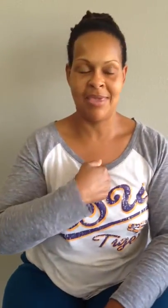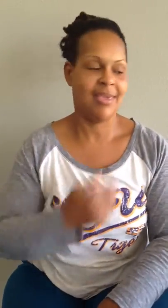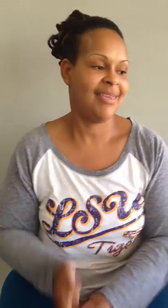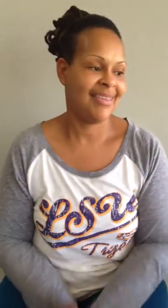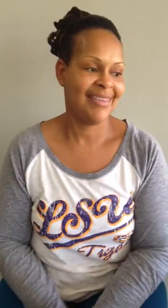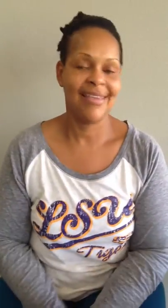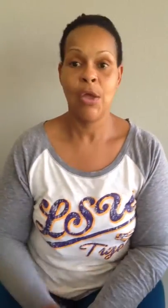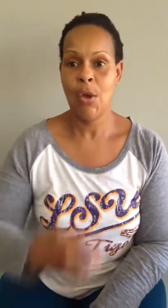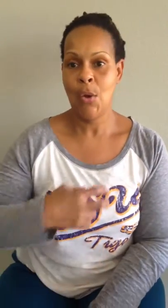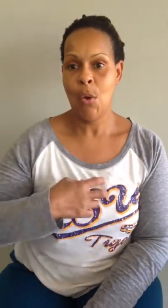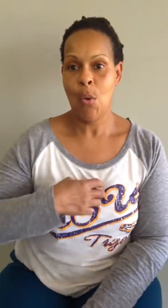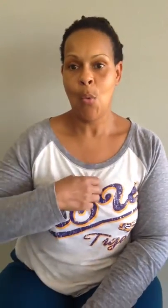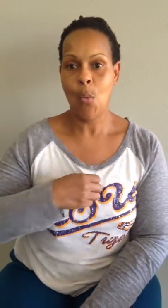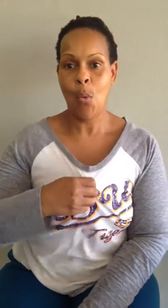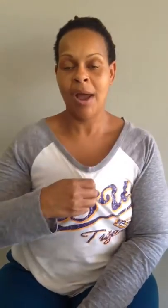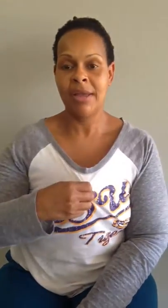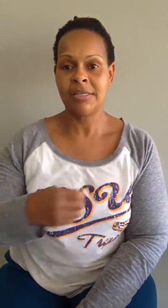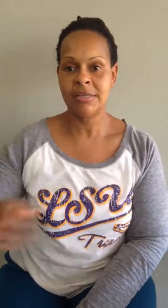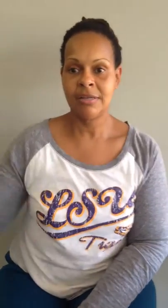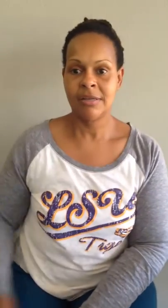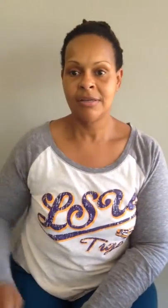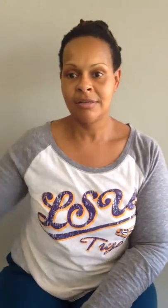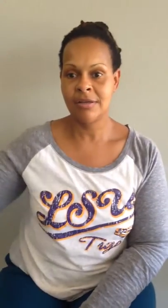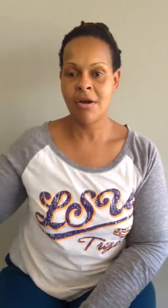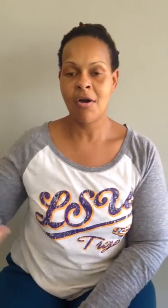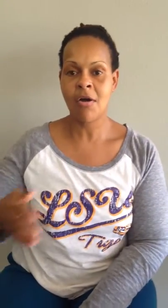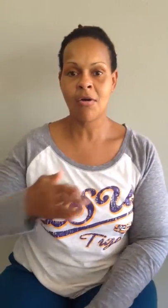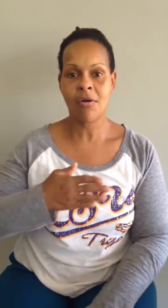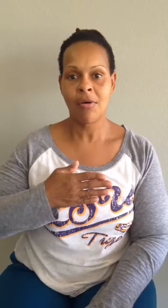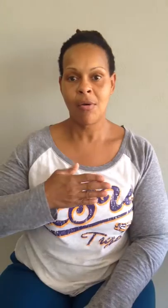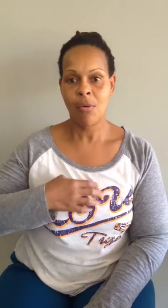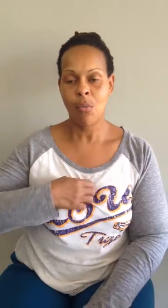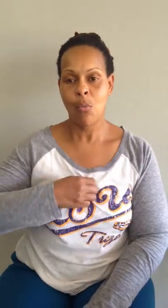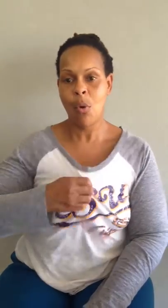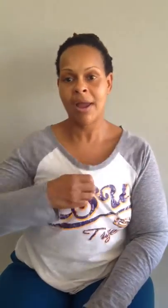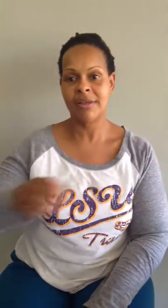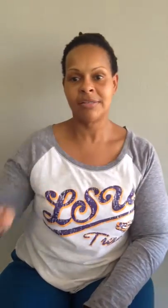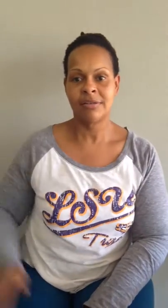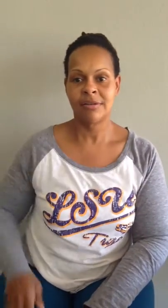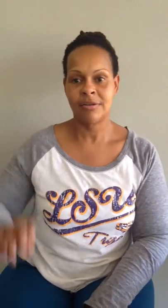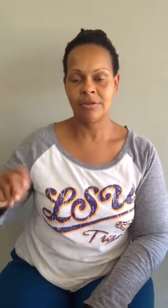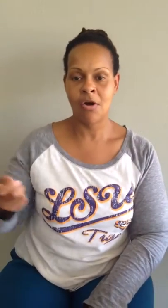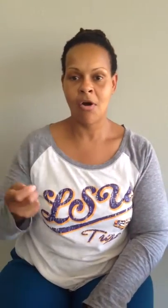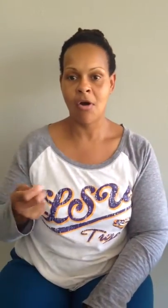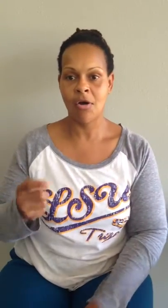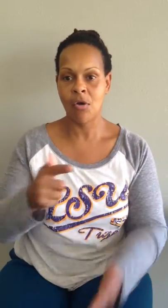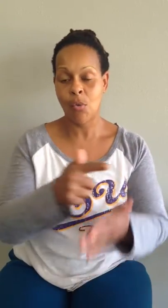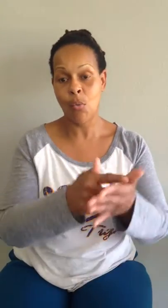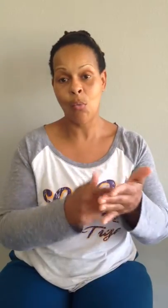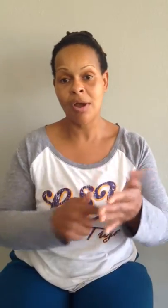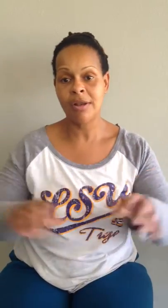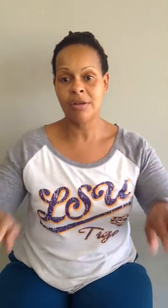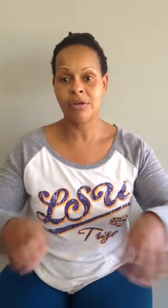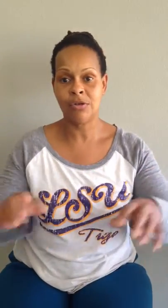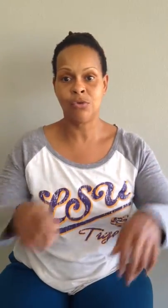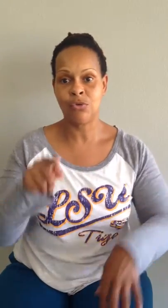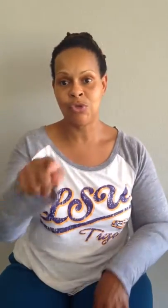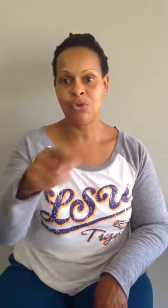White dog, white dog, what do you